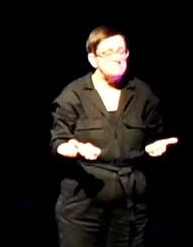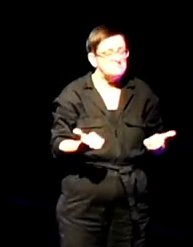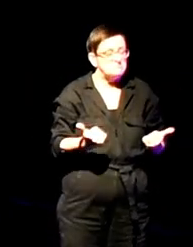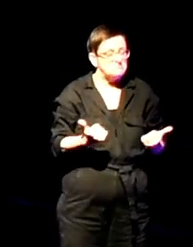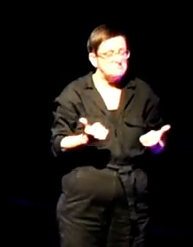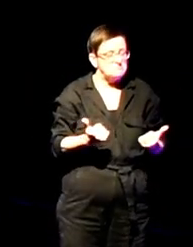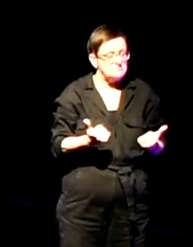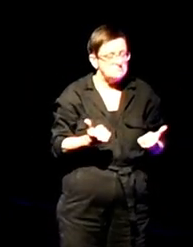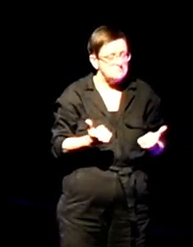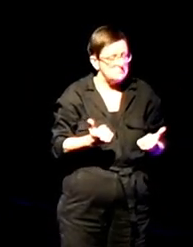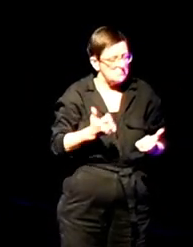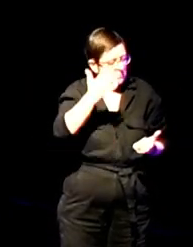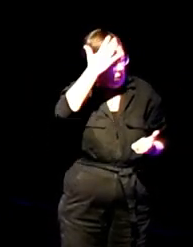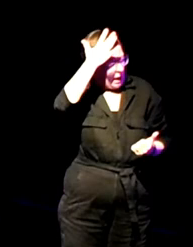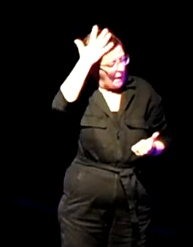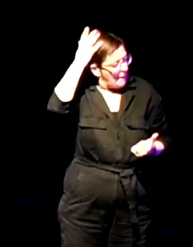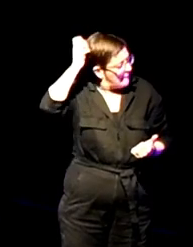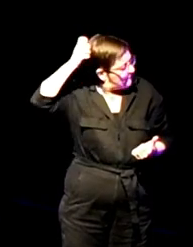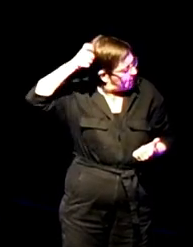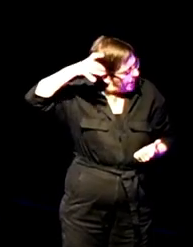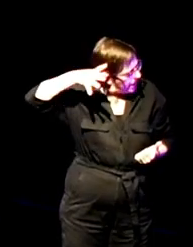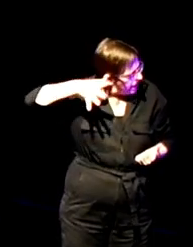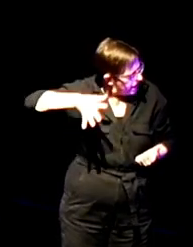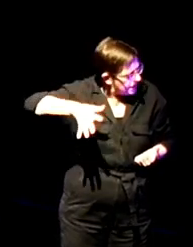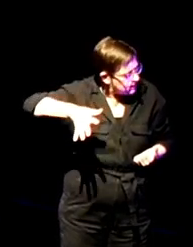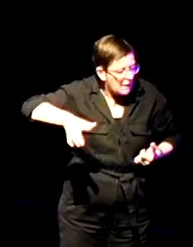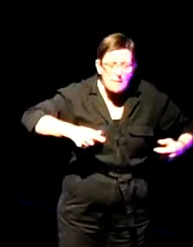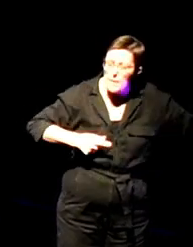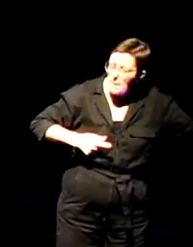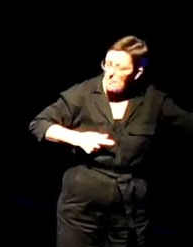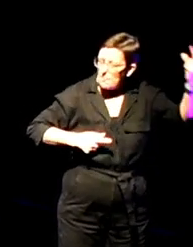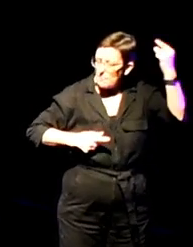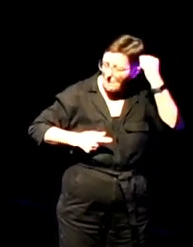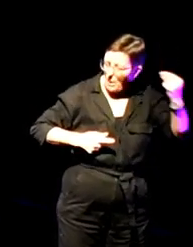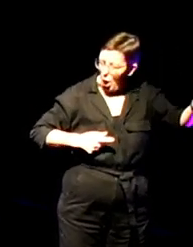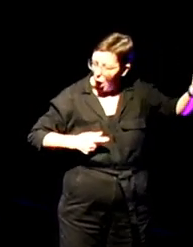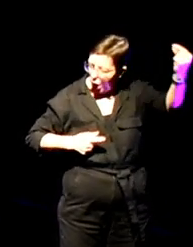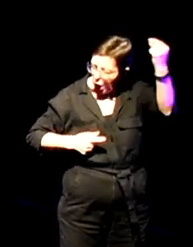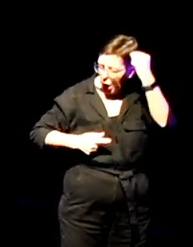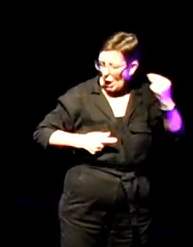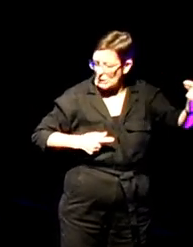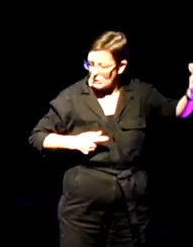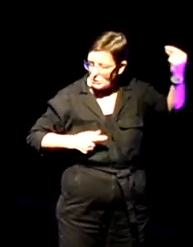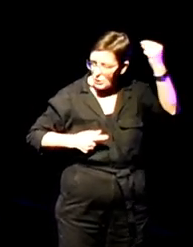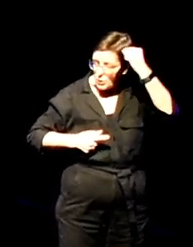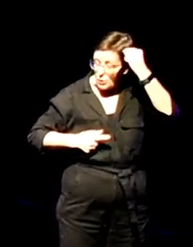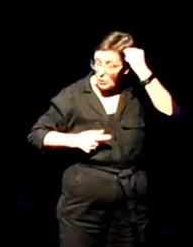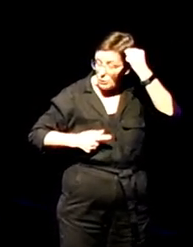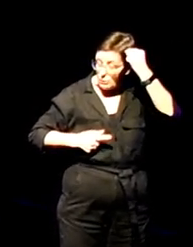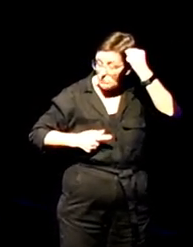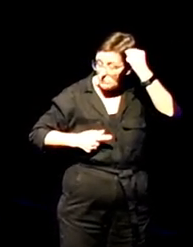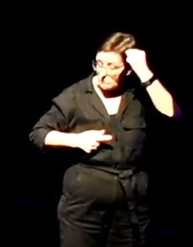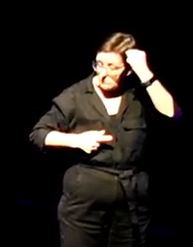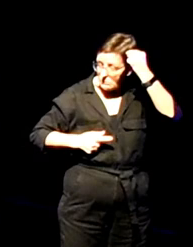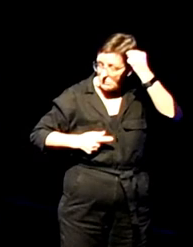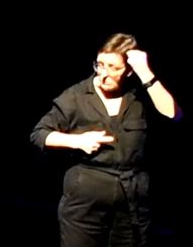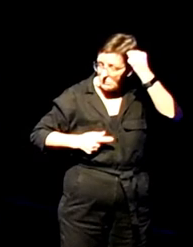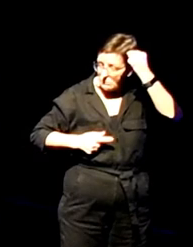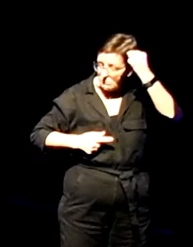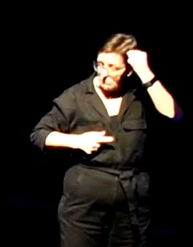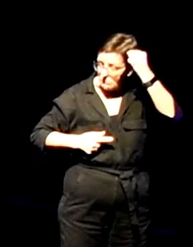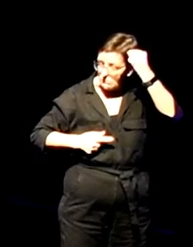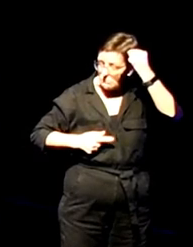is bleeding. It must be the bird. Or you. It is hard to tell men